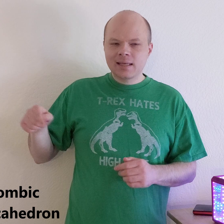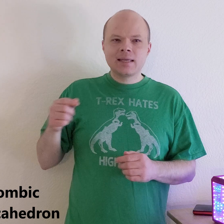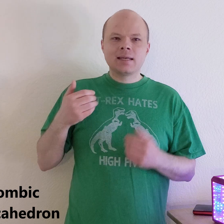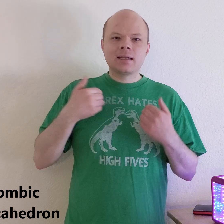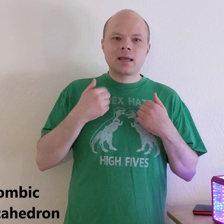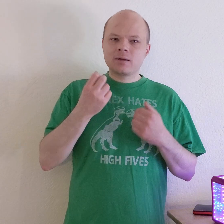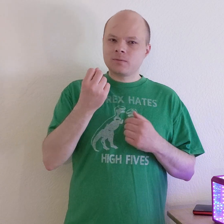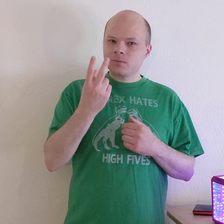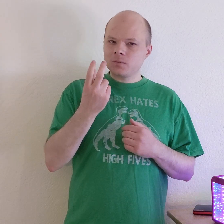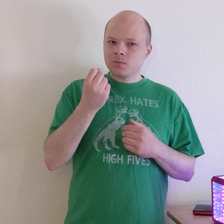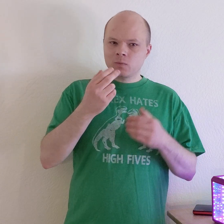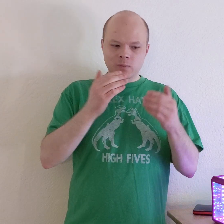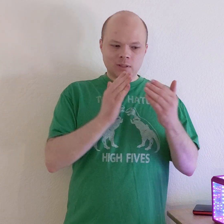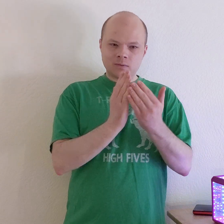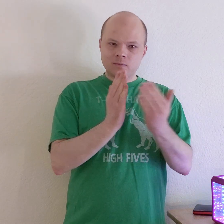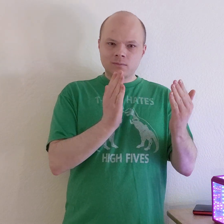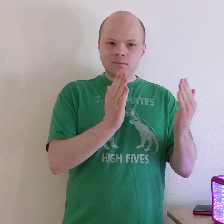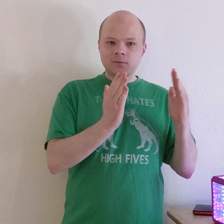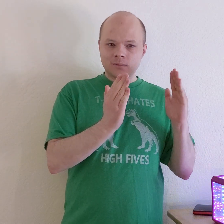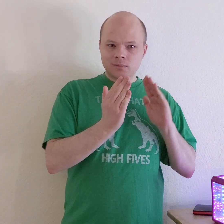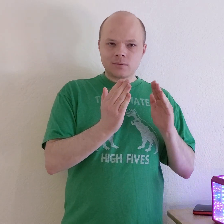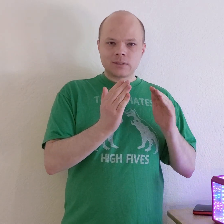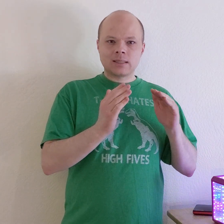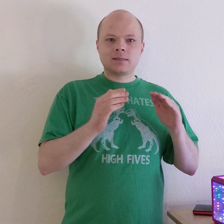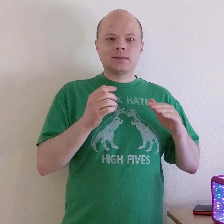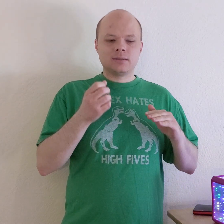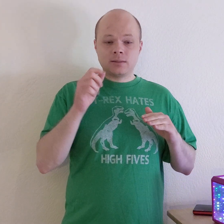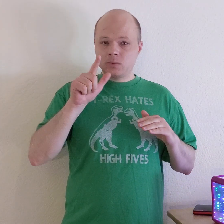It has 12 sides and 24 edges.